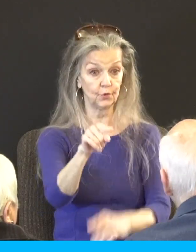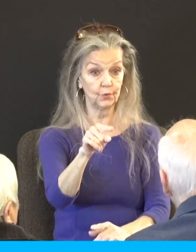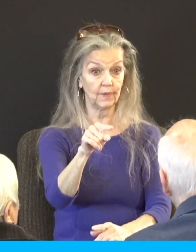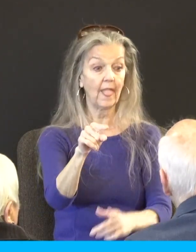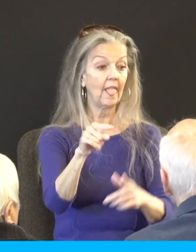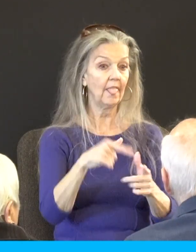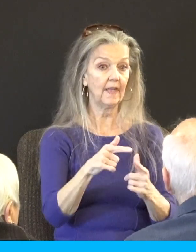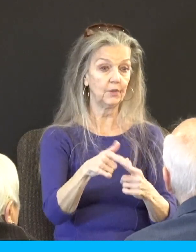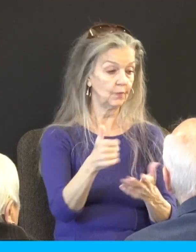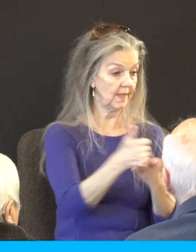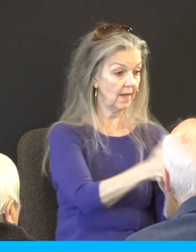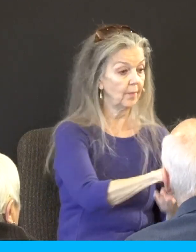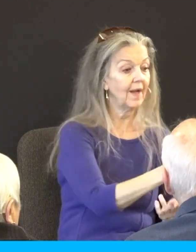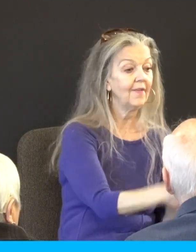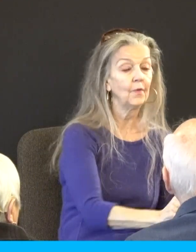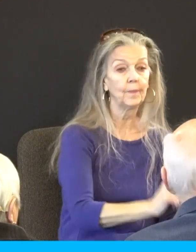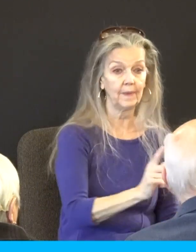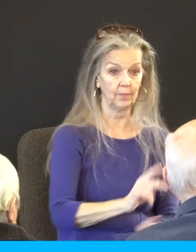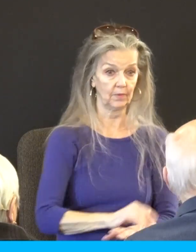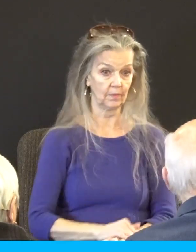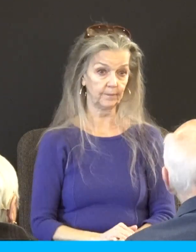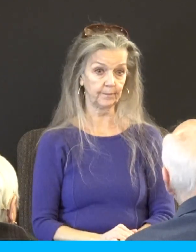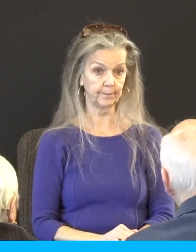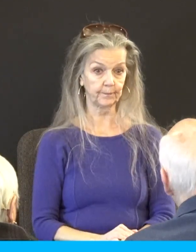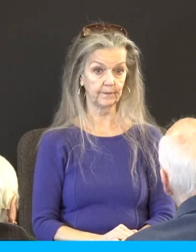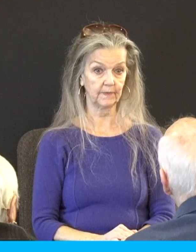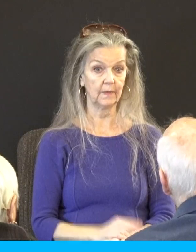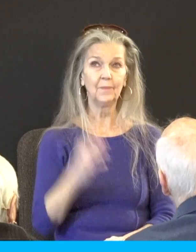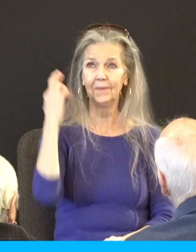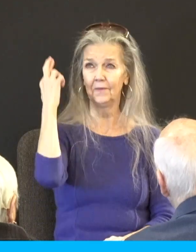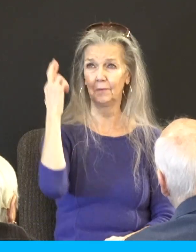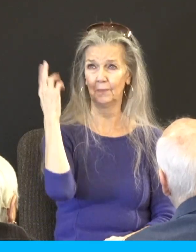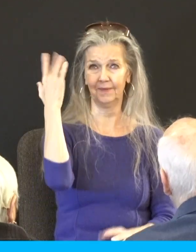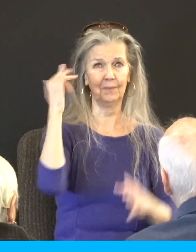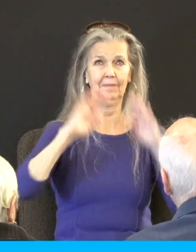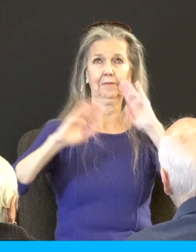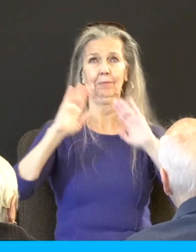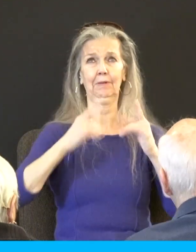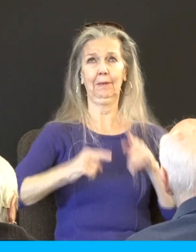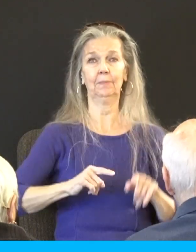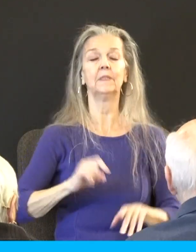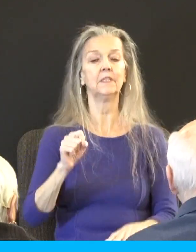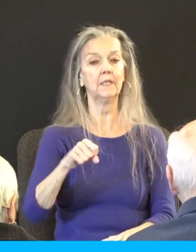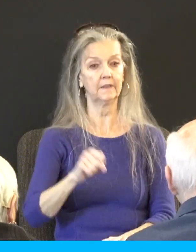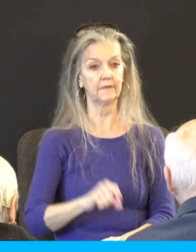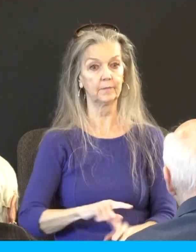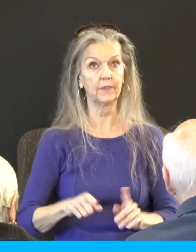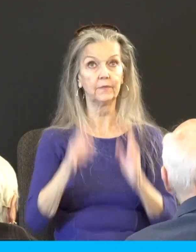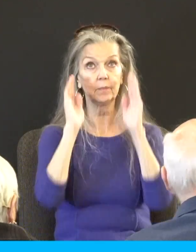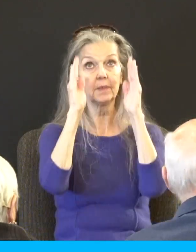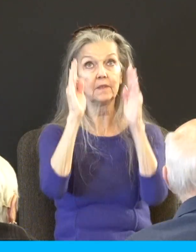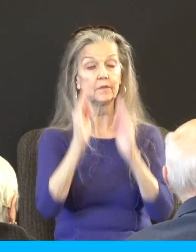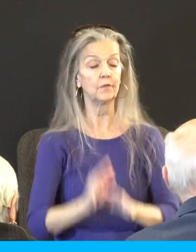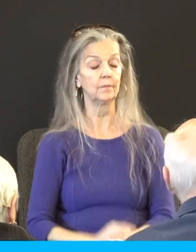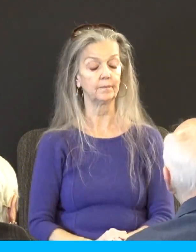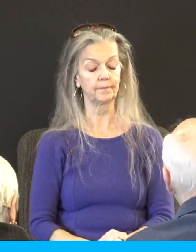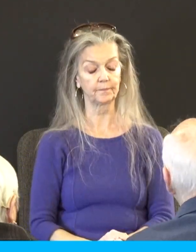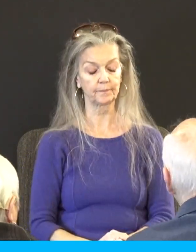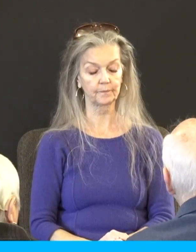there's a reason for the nonsense I go through? Absolutely. But you have to go back and listen to get that in more detail. For as the sufferings of